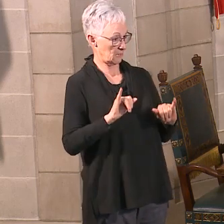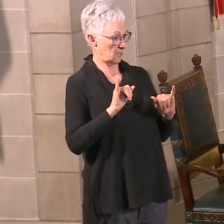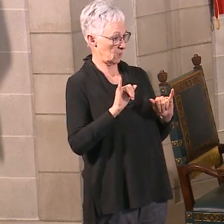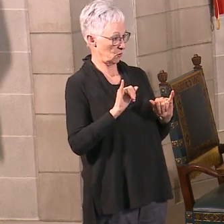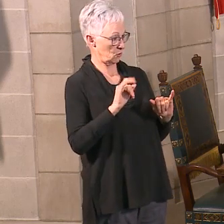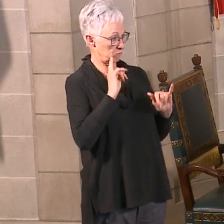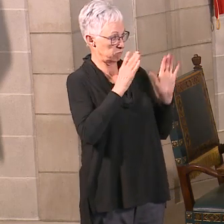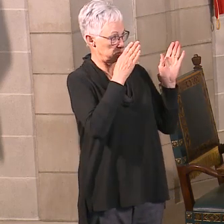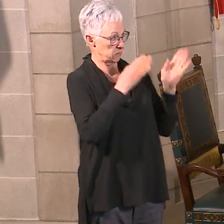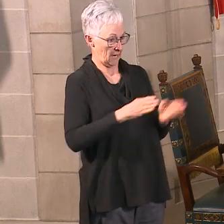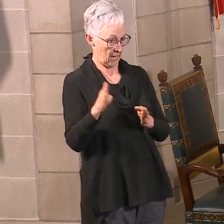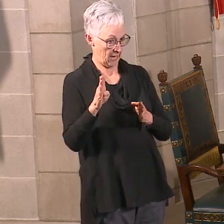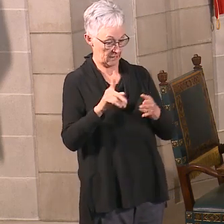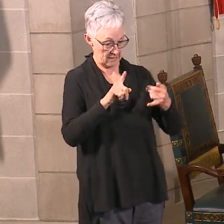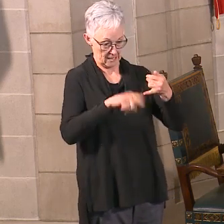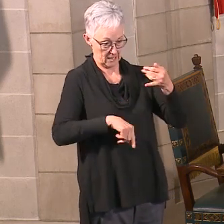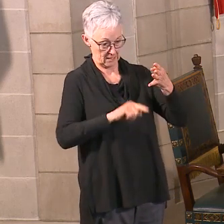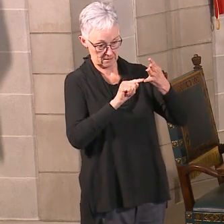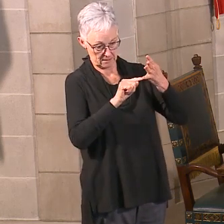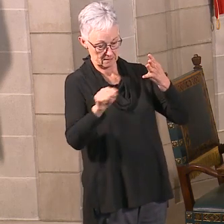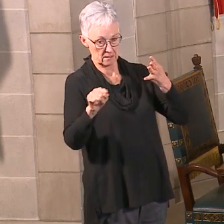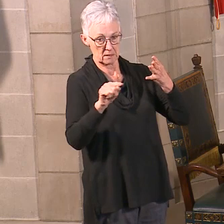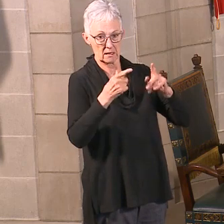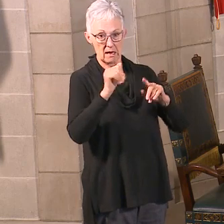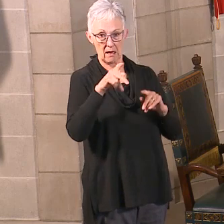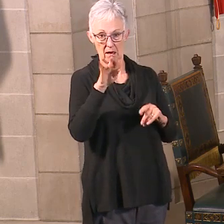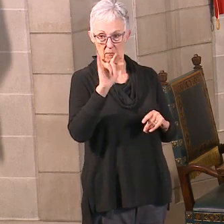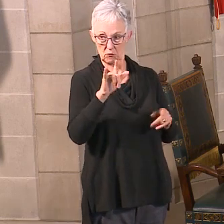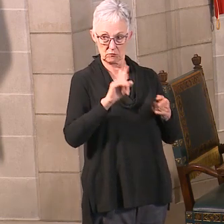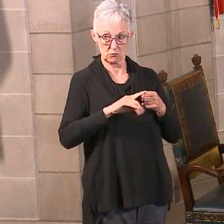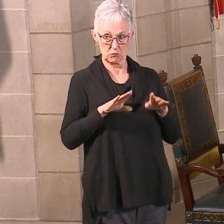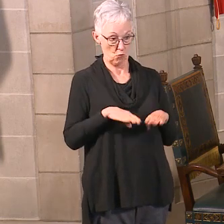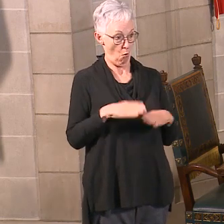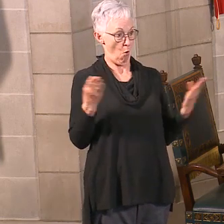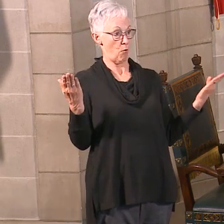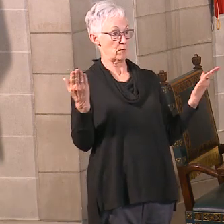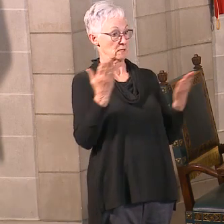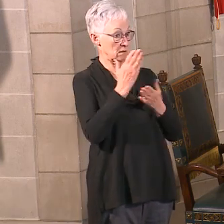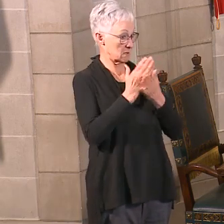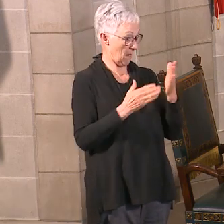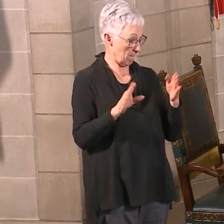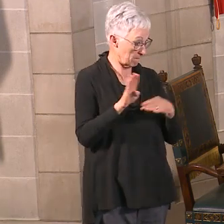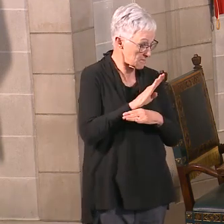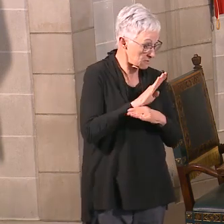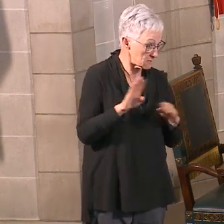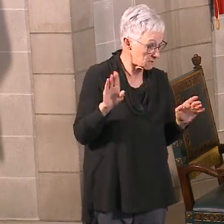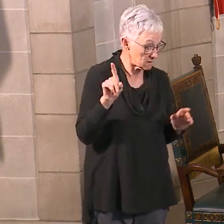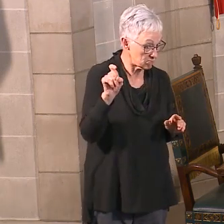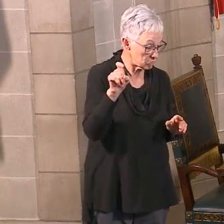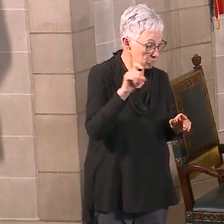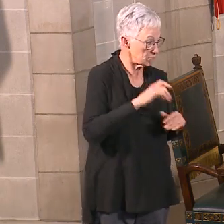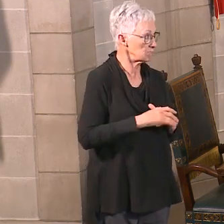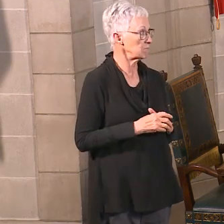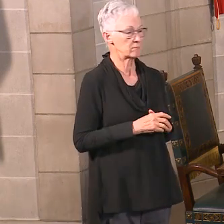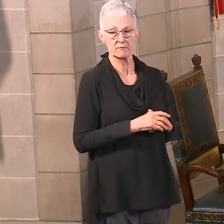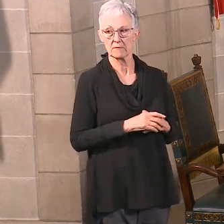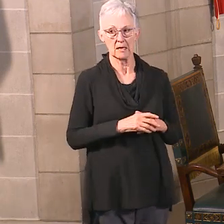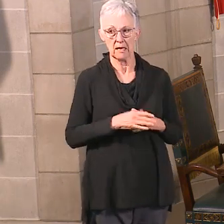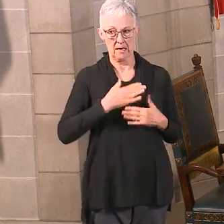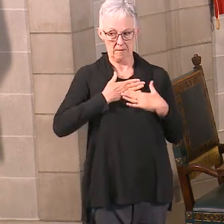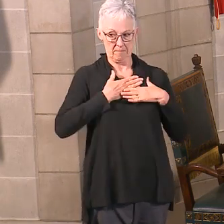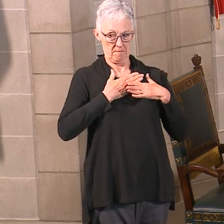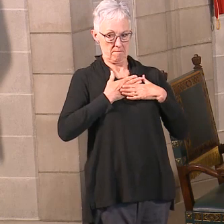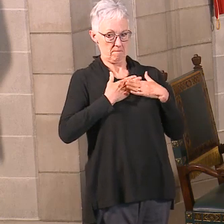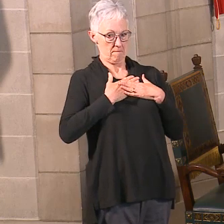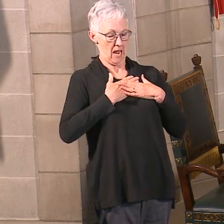restrictions after the end of the month? Any specifics yet on what that might look like? Again, I really want people to focus on these last couple weeks here